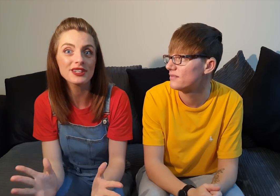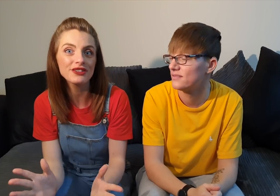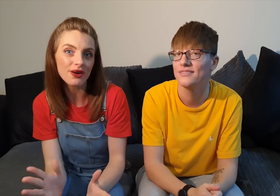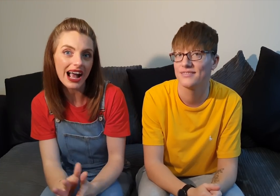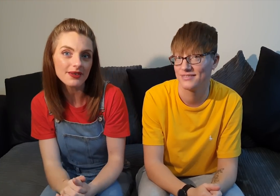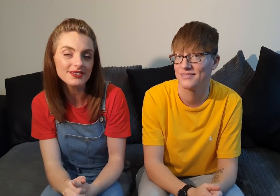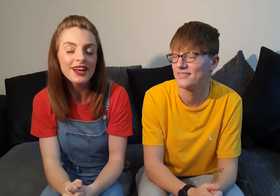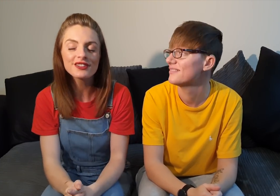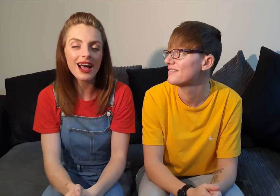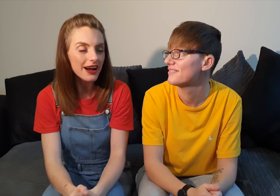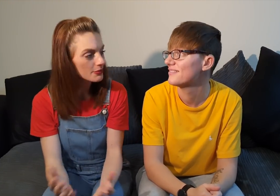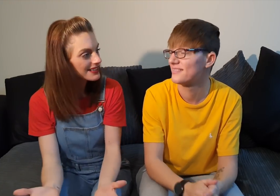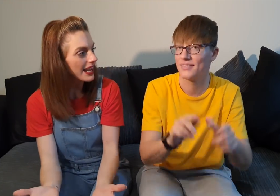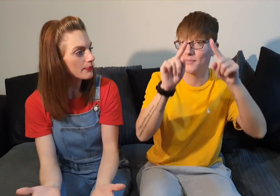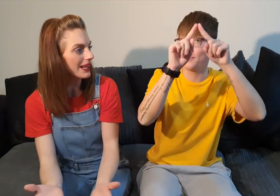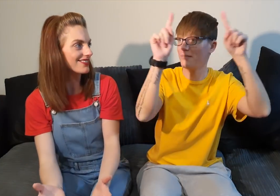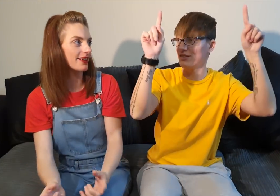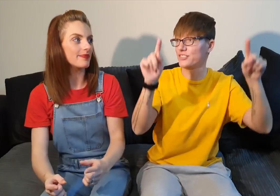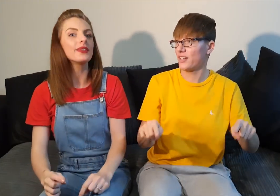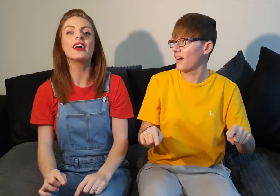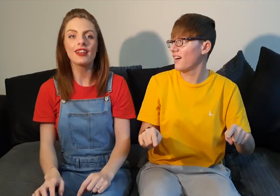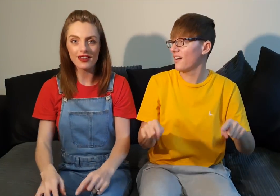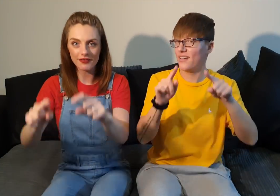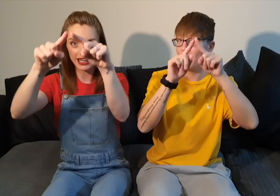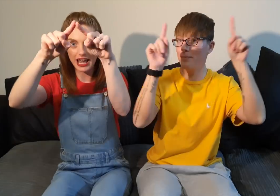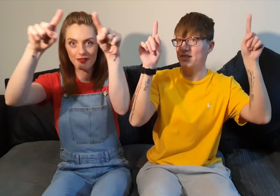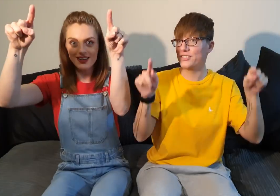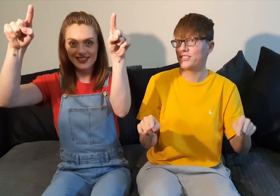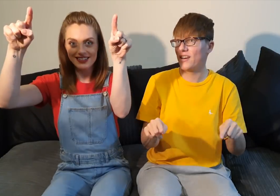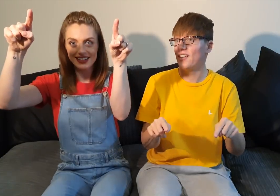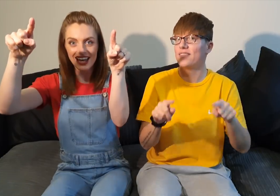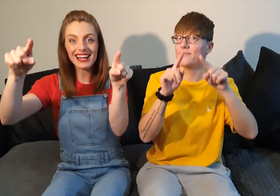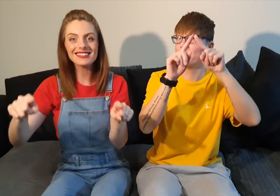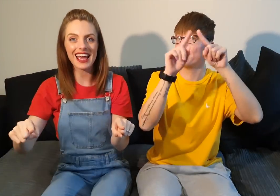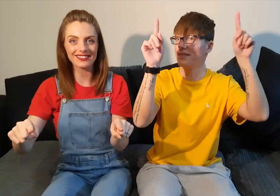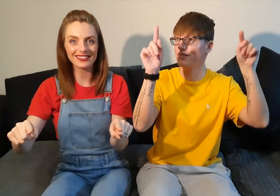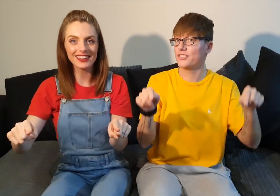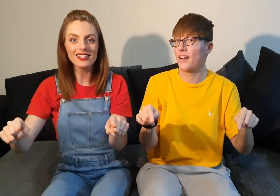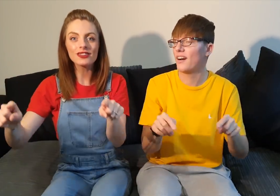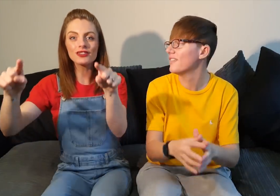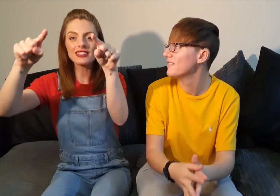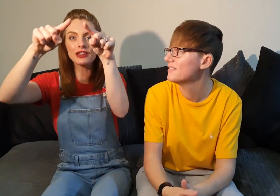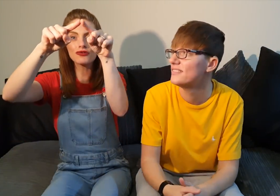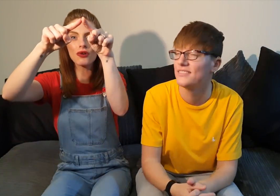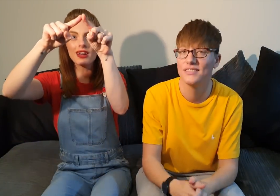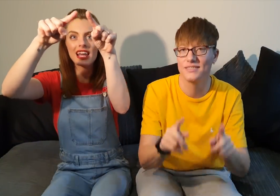in your house so how do we sign picture lovely across and down so just like you're drawing a